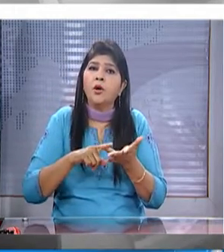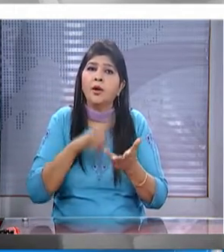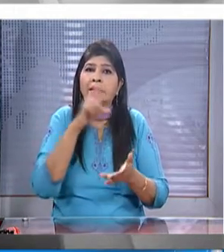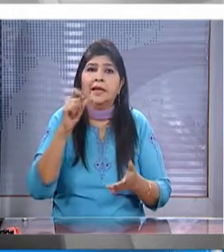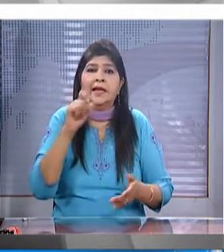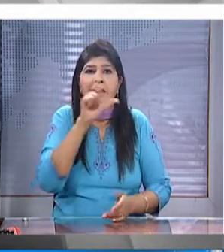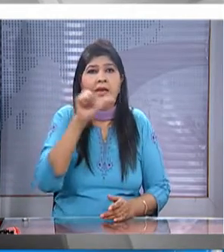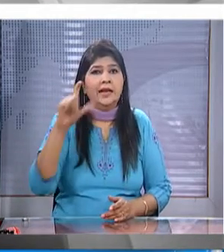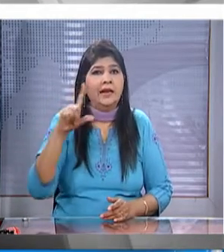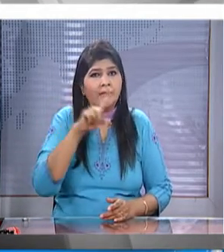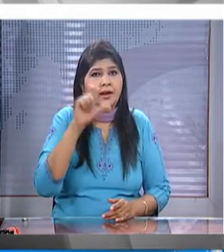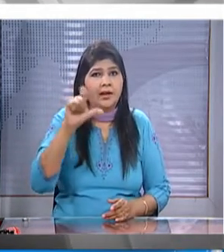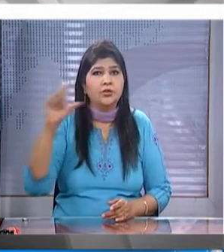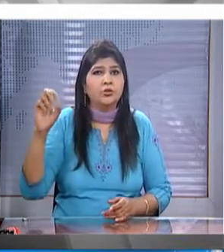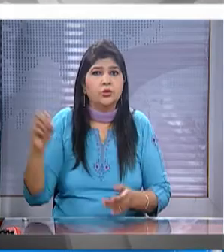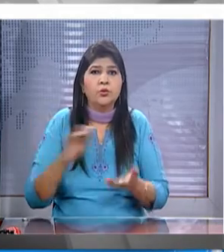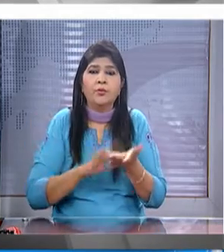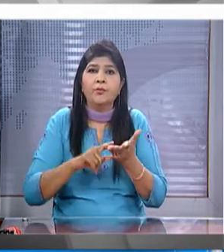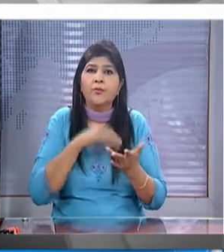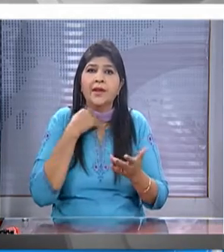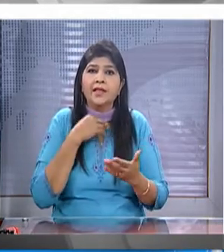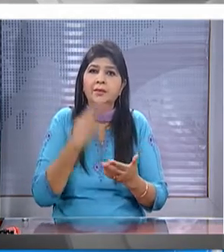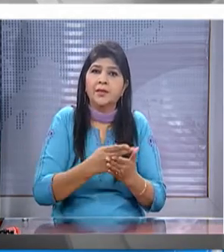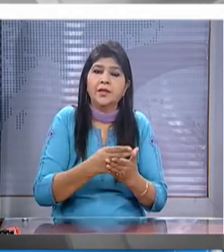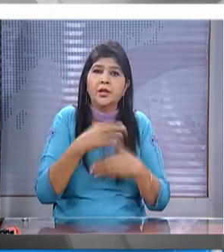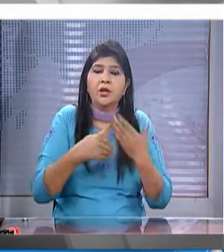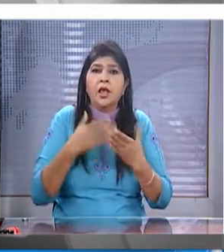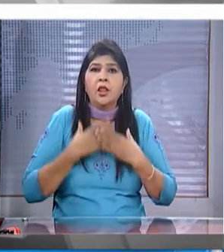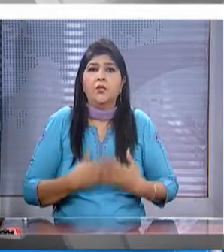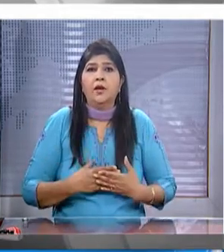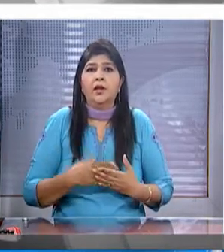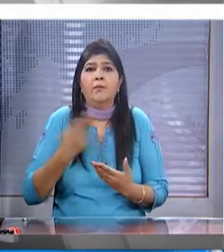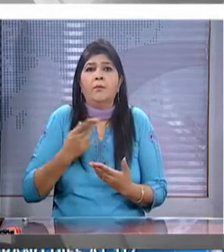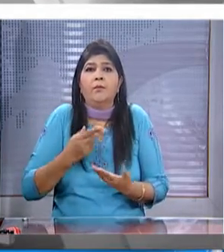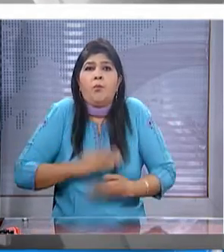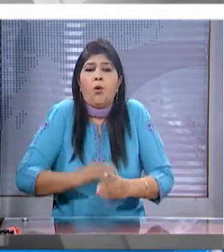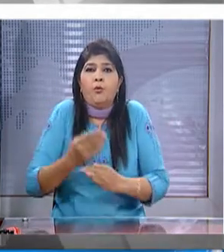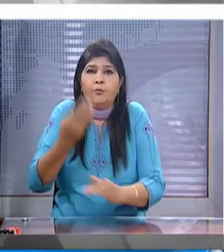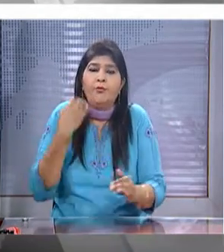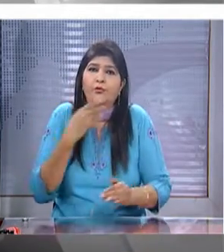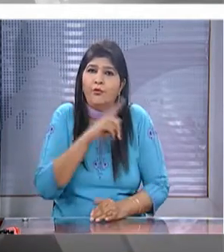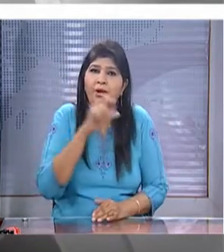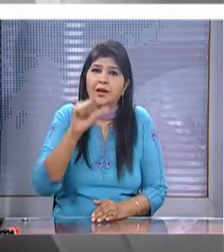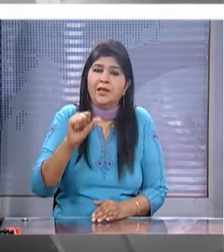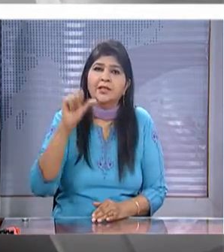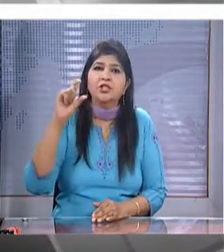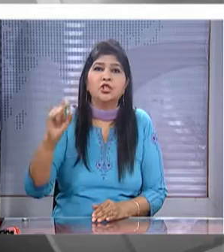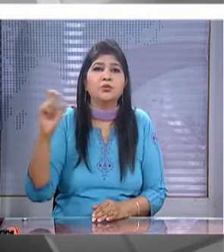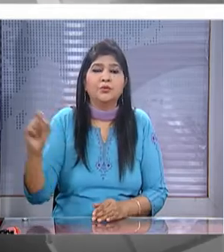1900 morano's death means there is no one living known to have been born before 1900